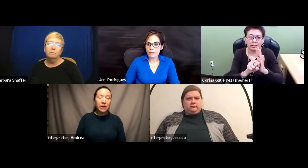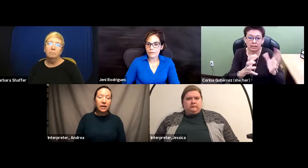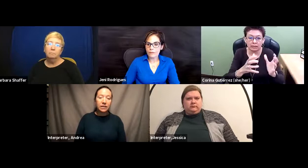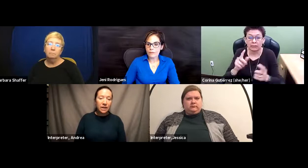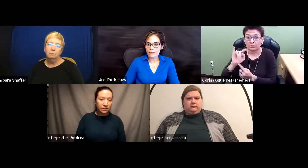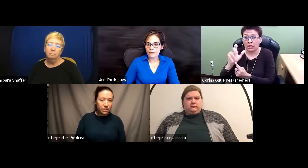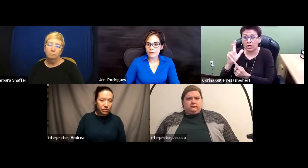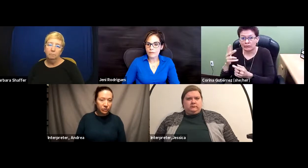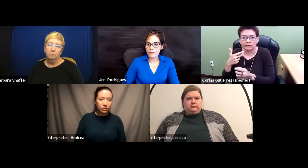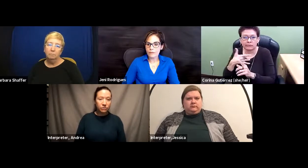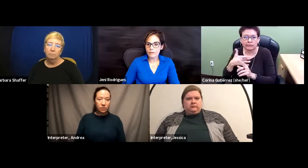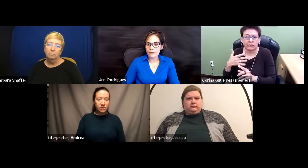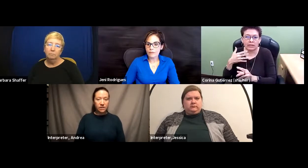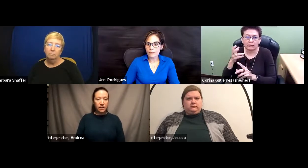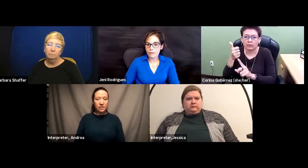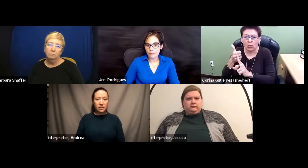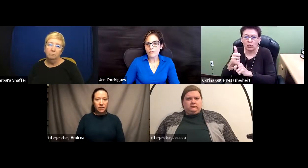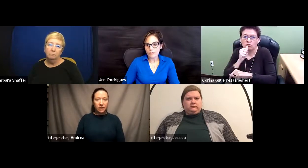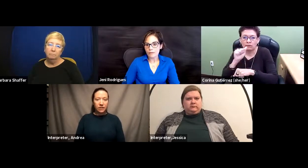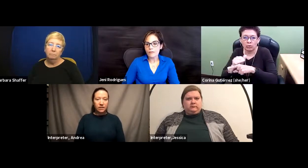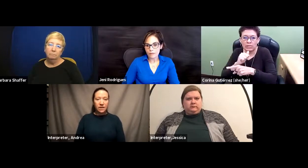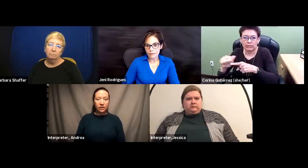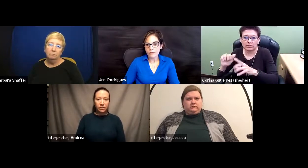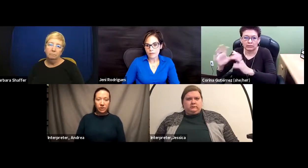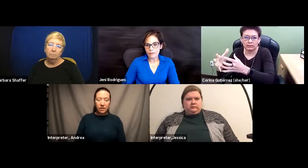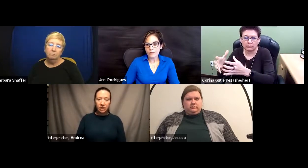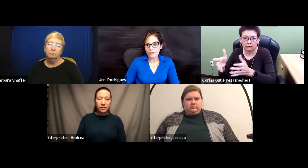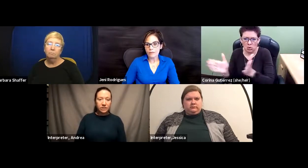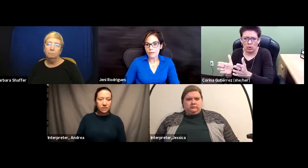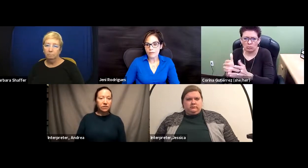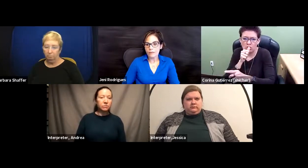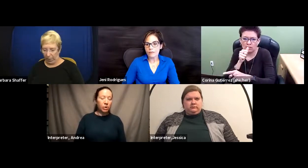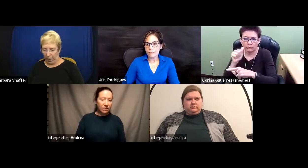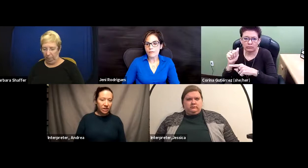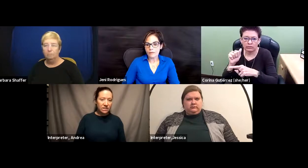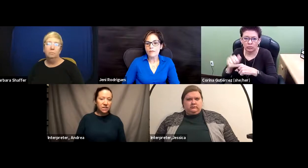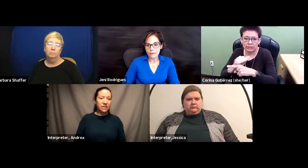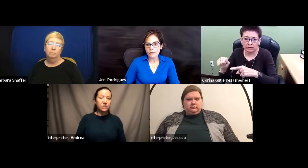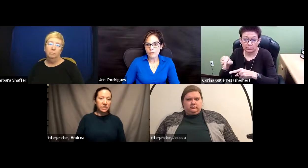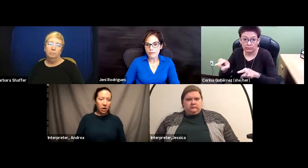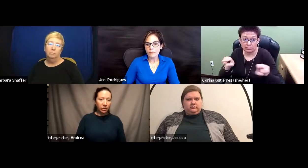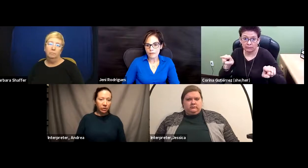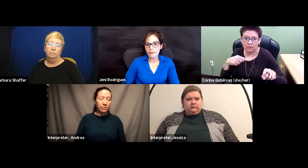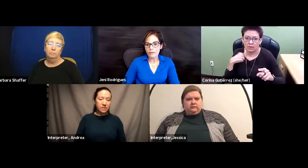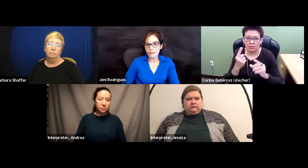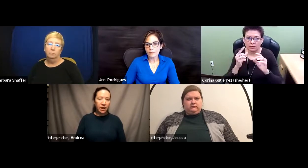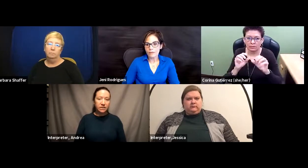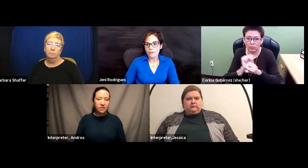by Title II, of course. And then Title III is private entities or smaller business practices.